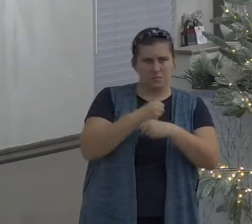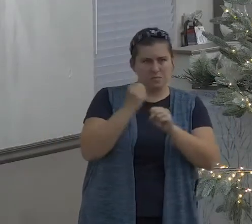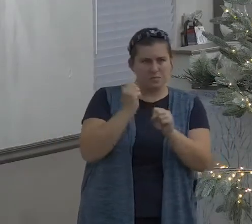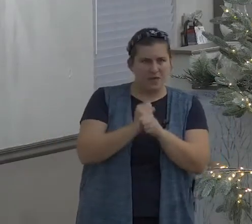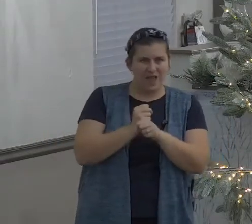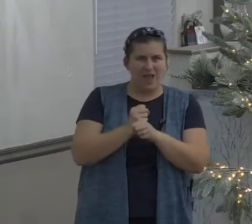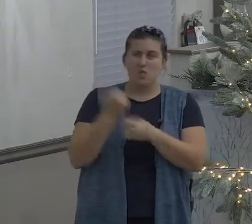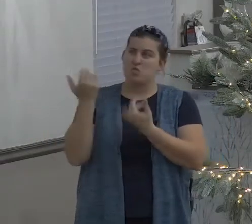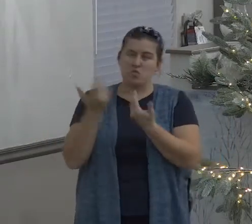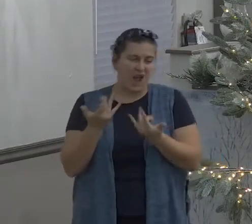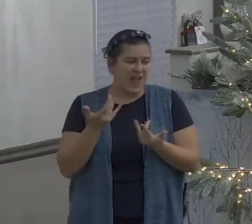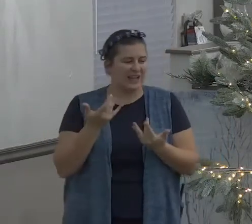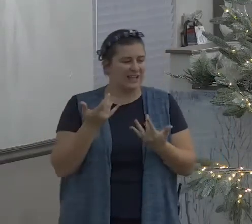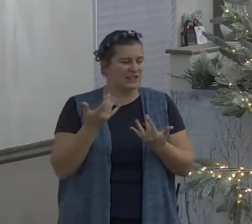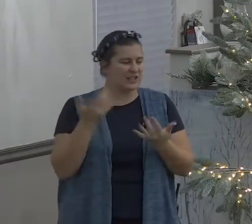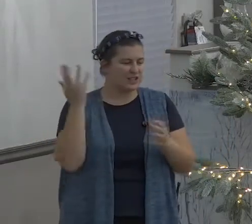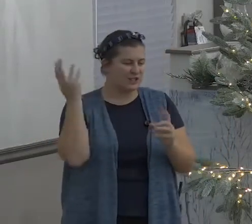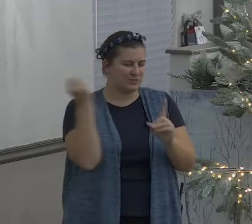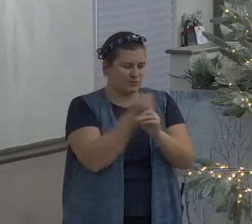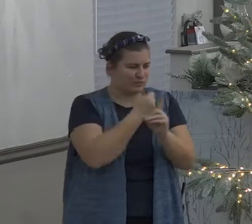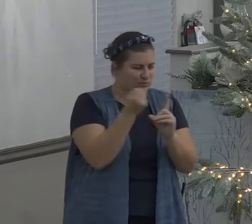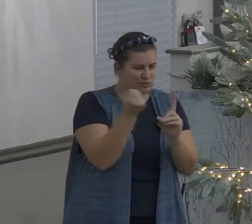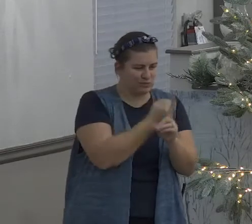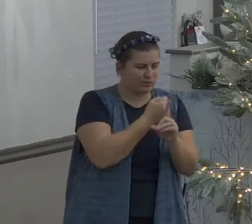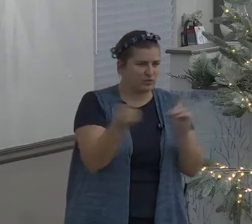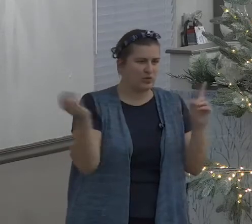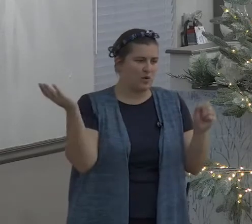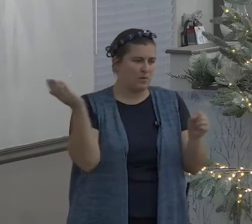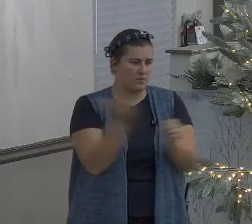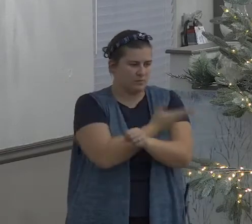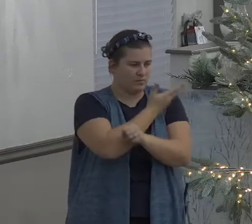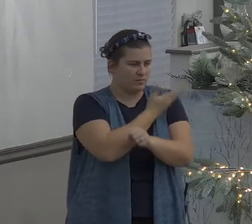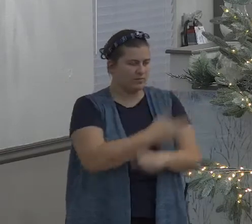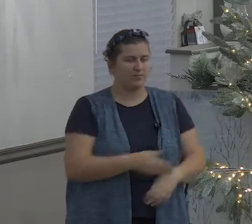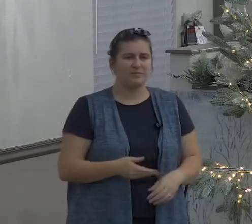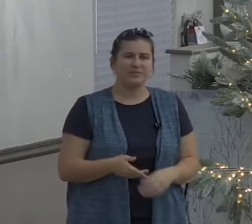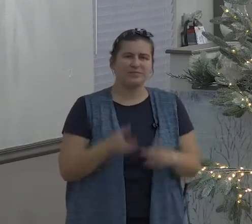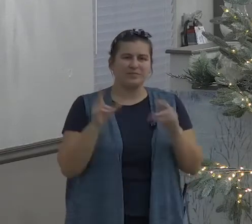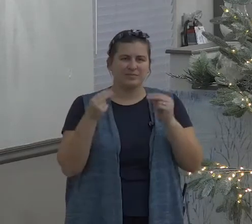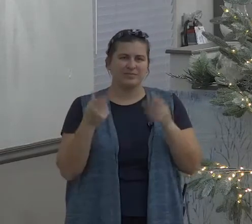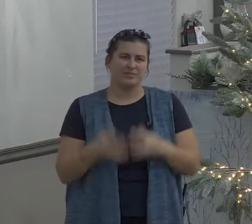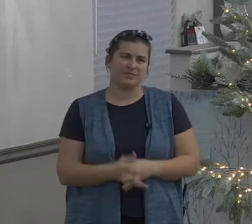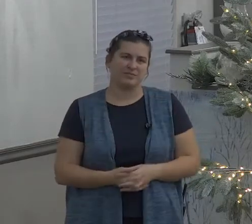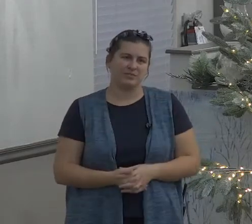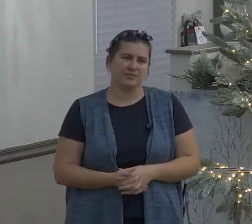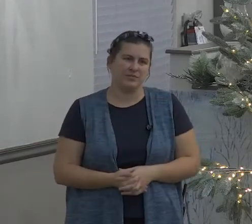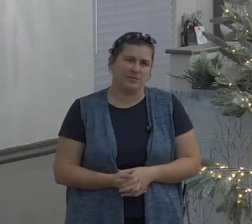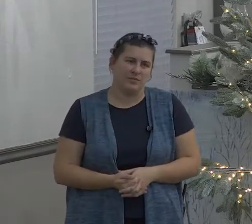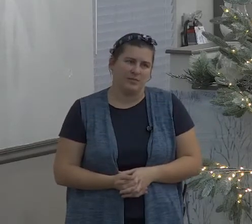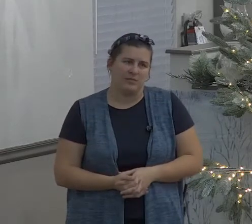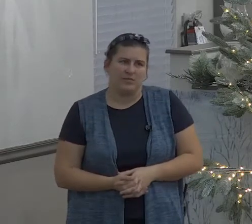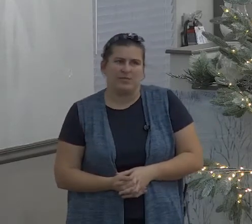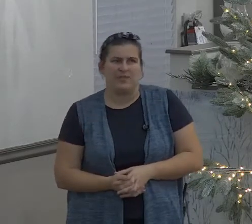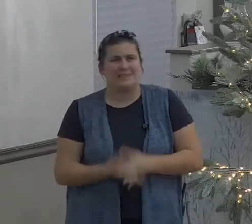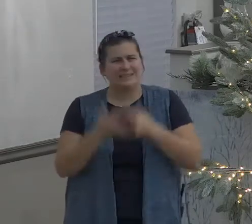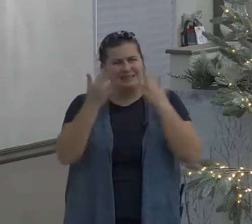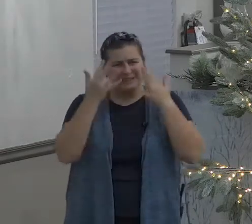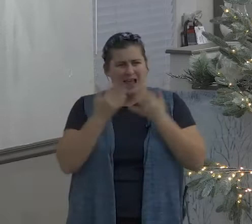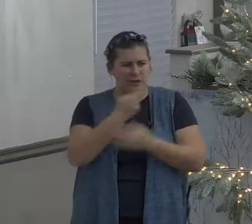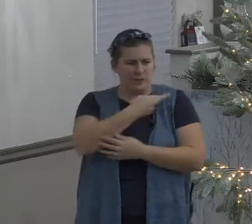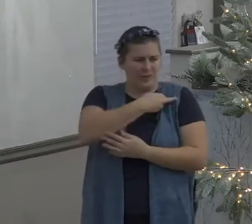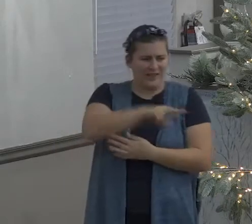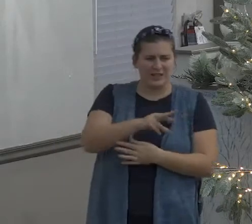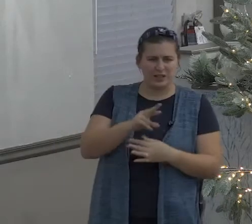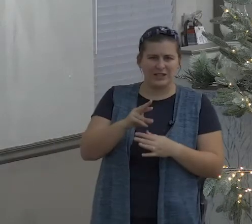bless us he's not some angry God that was invented by the Catholics and other religions that's